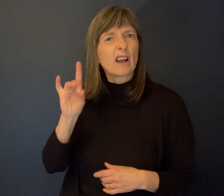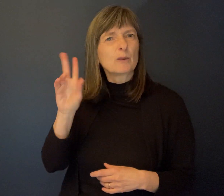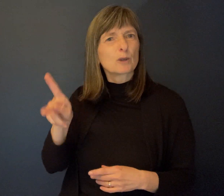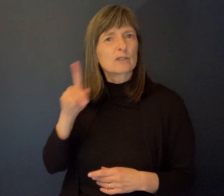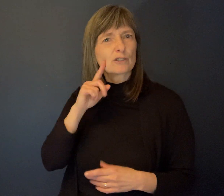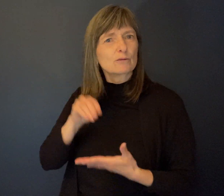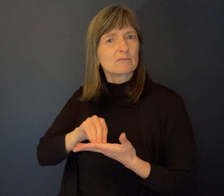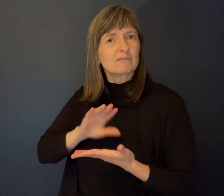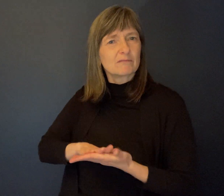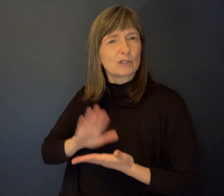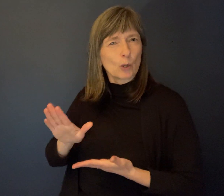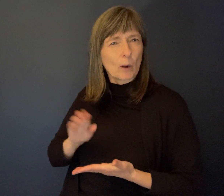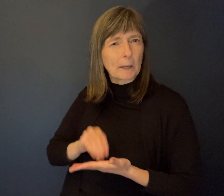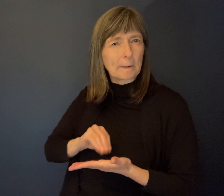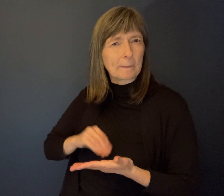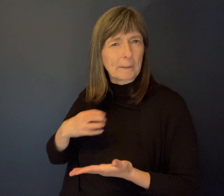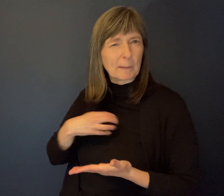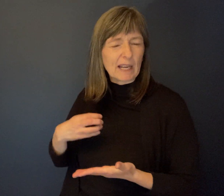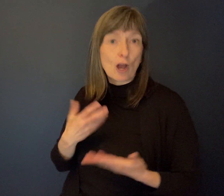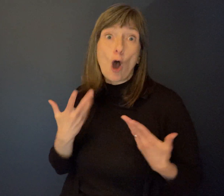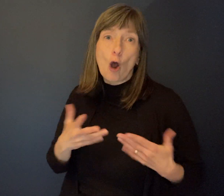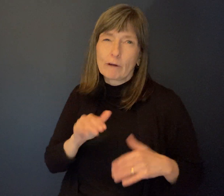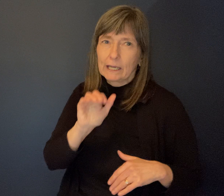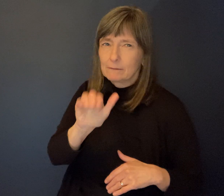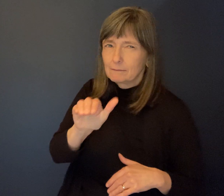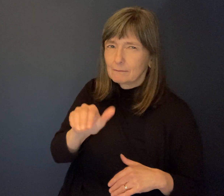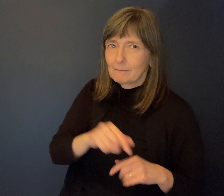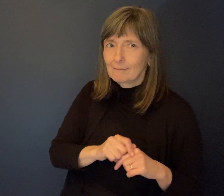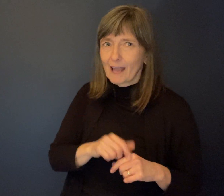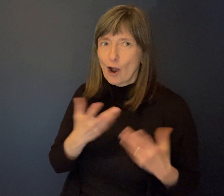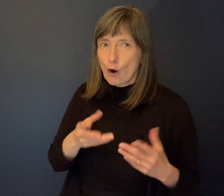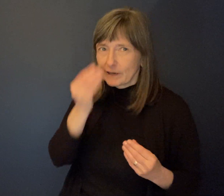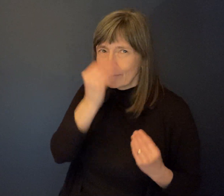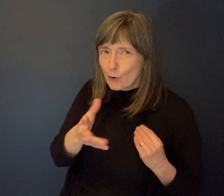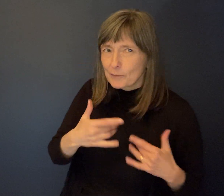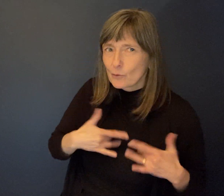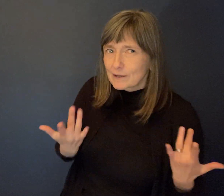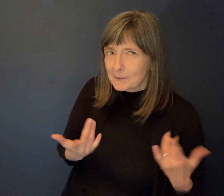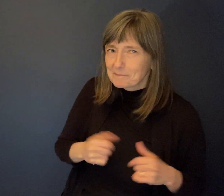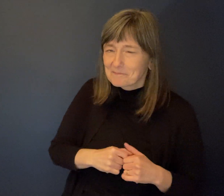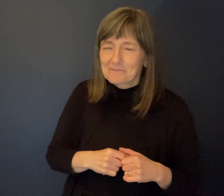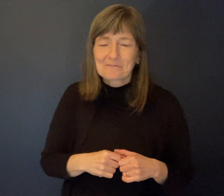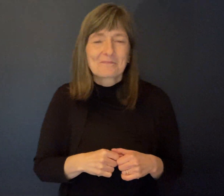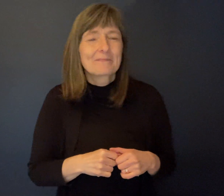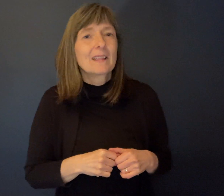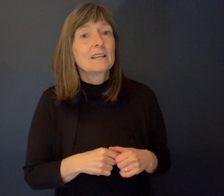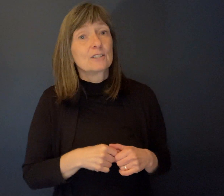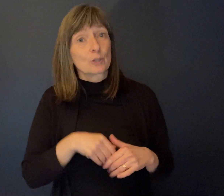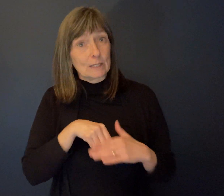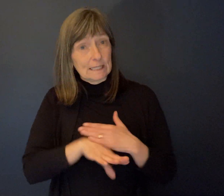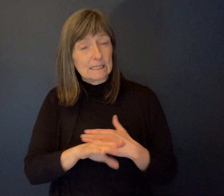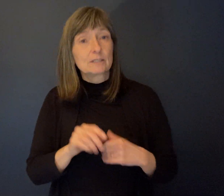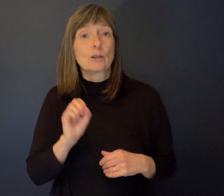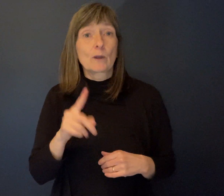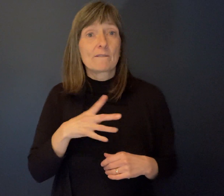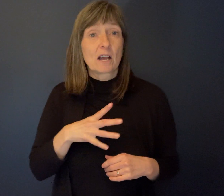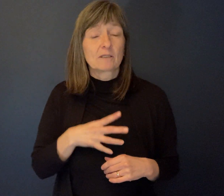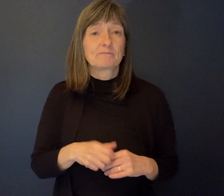She knew what I was up to because I had given her heads up. So we just played this little game. So, uh, I go in and, um, she says, okay, well, you can chat